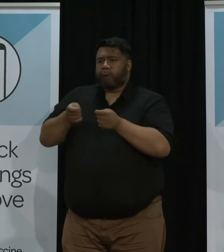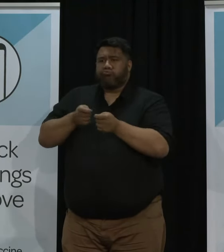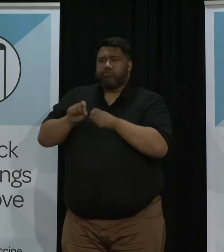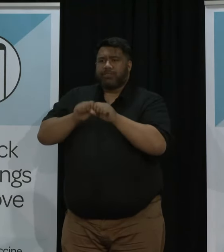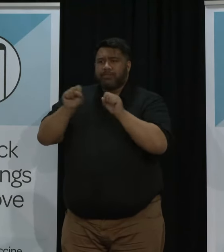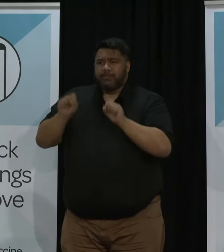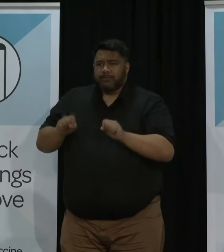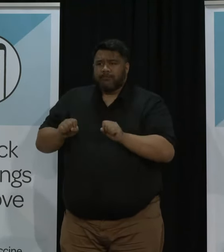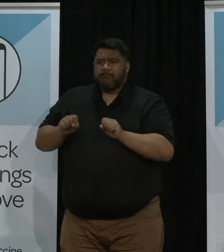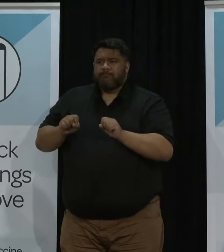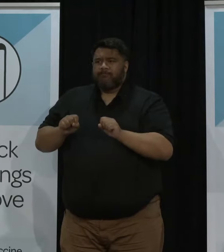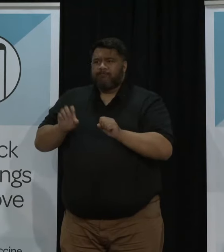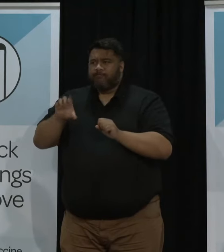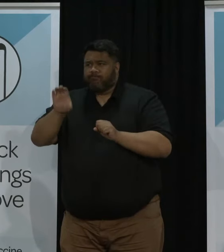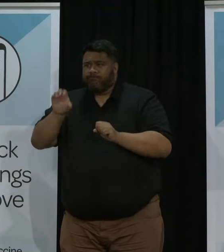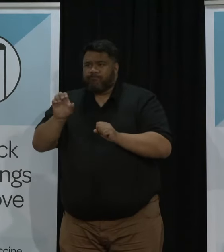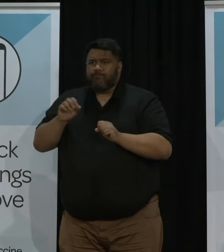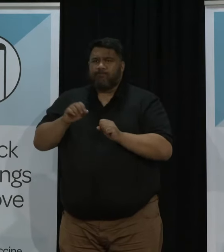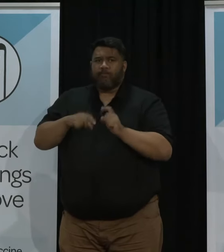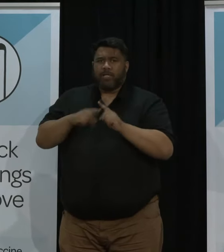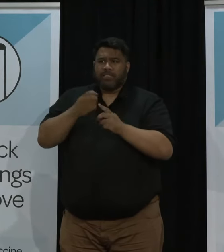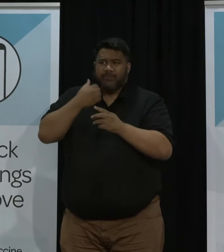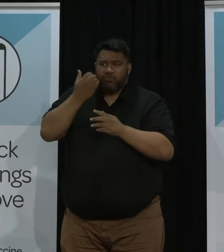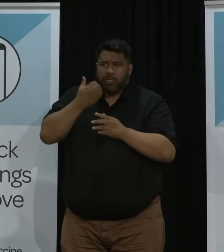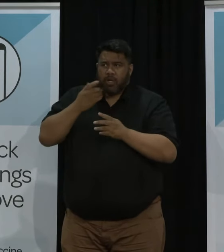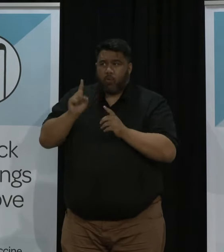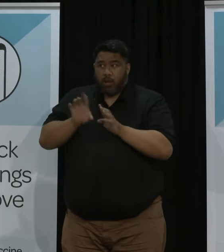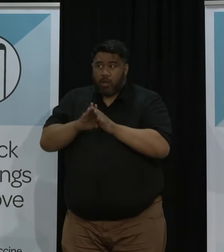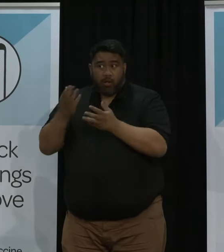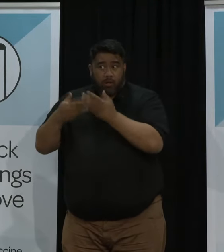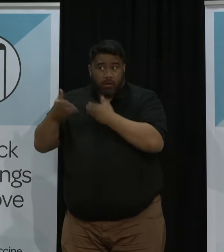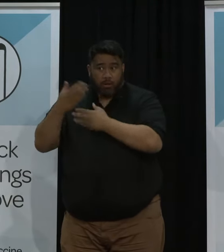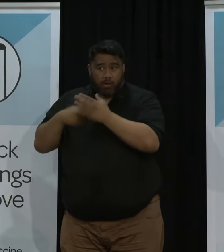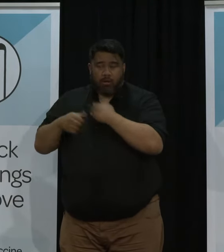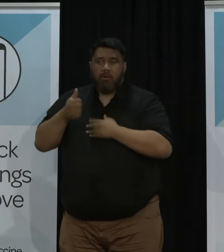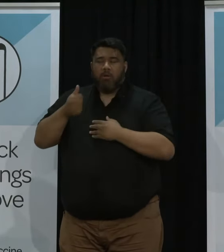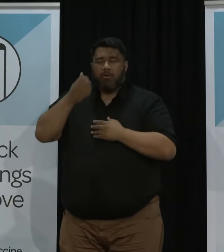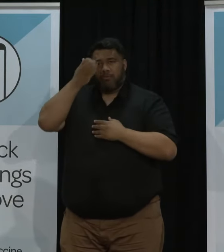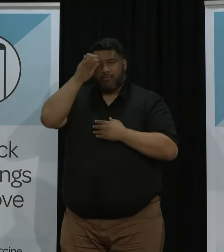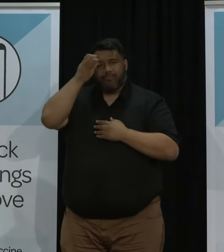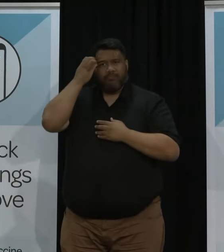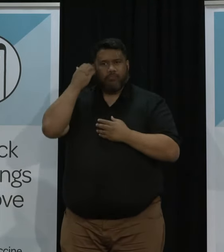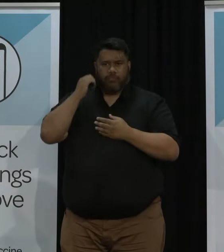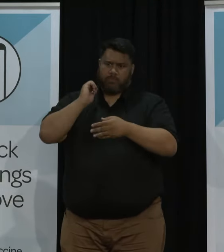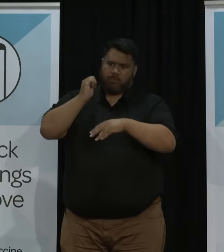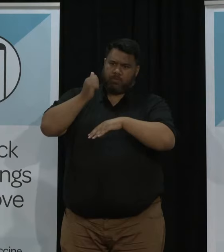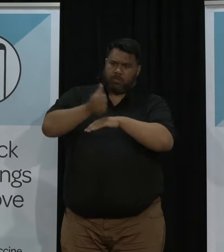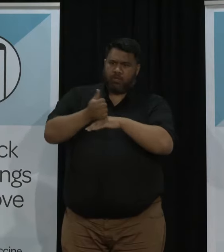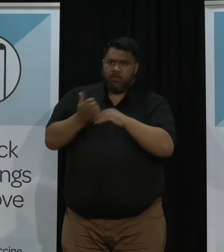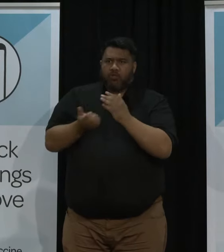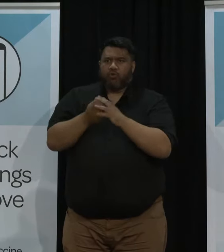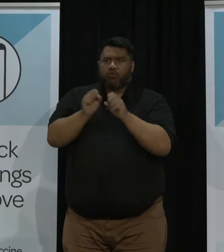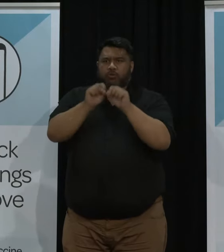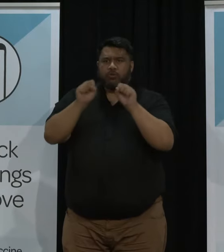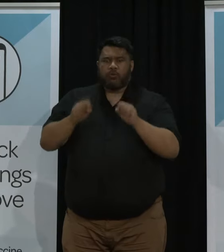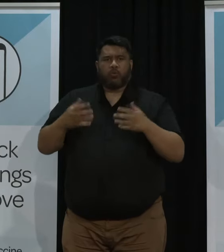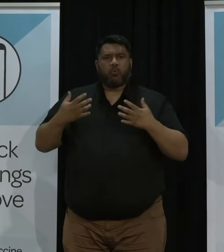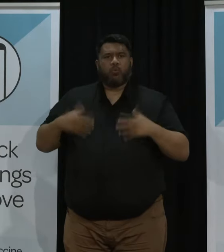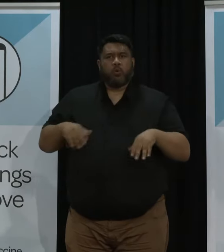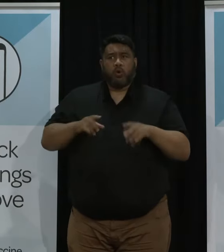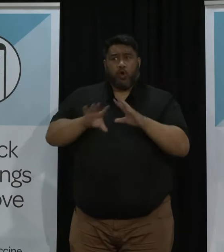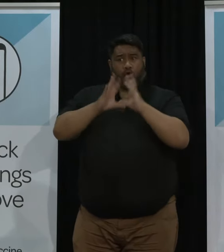just speaking to those who have been using it day to day I think a remarkable change has been implemented with actually reasonably